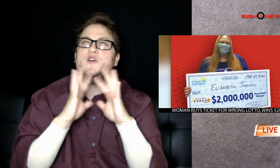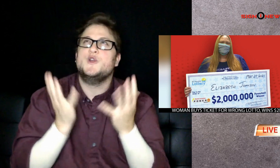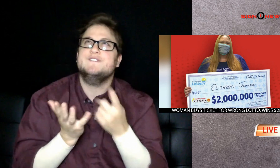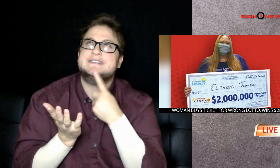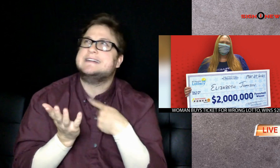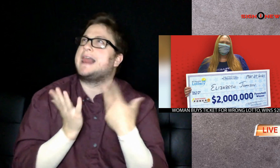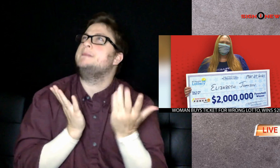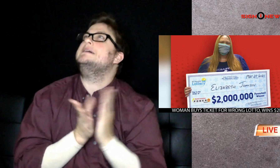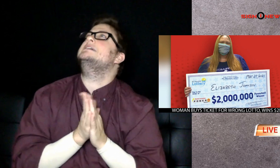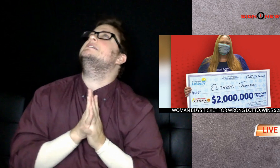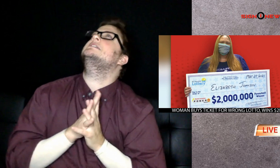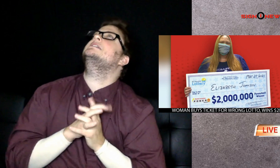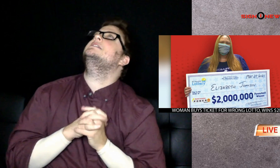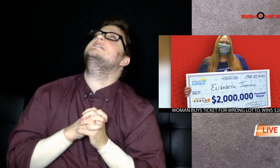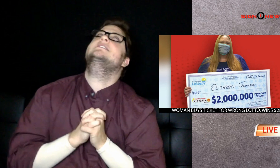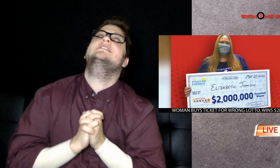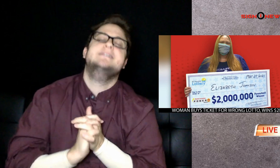What is the universe trying to tell me?